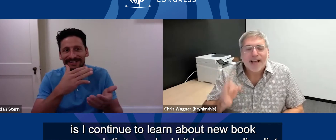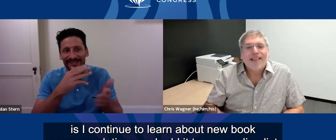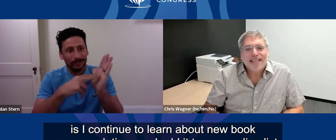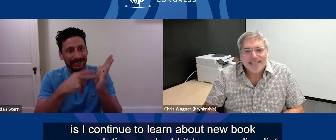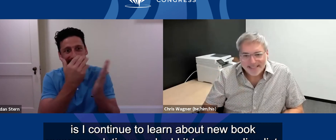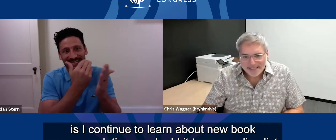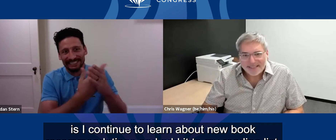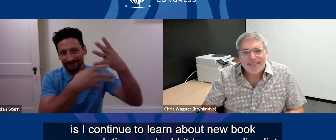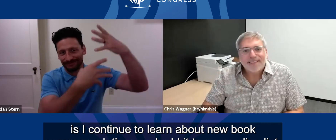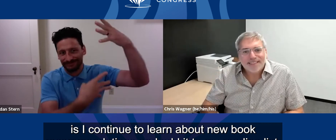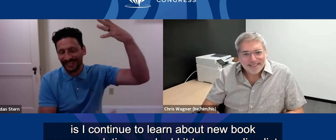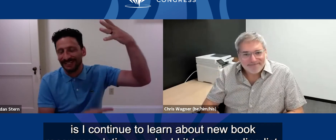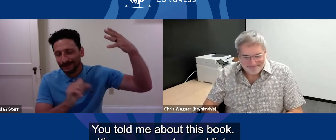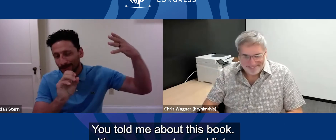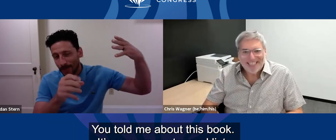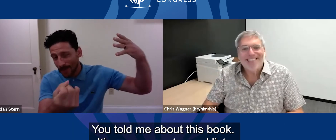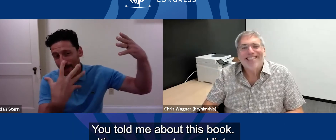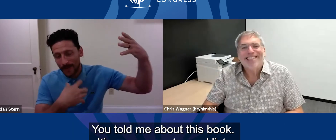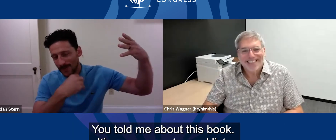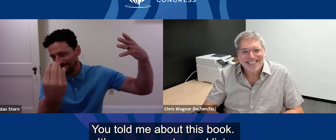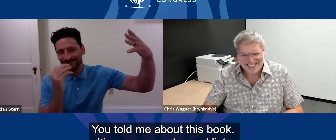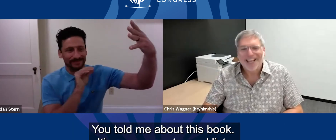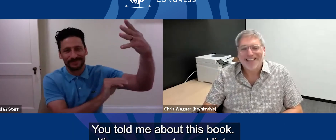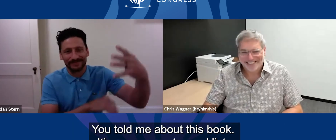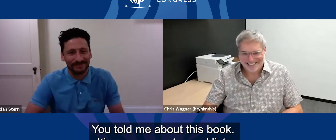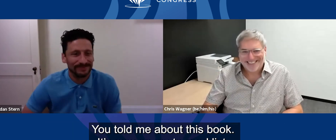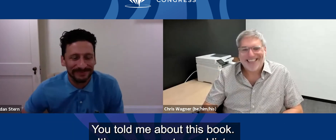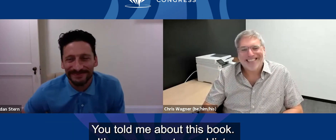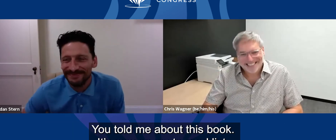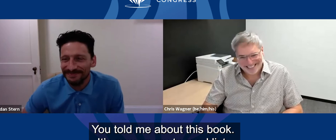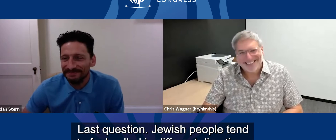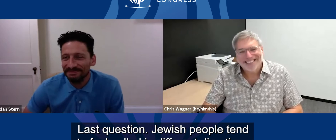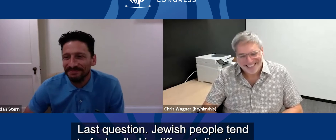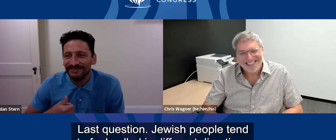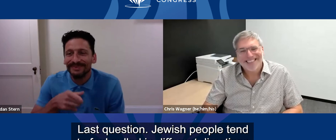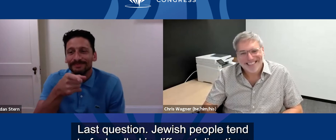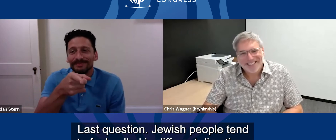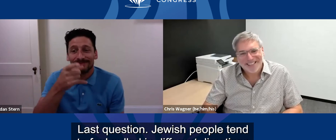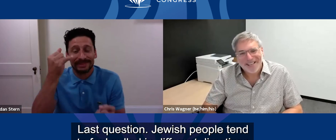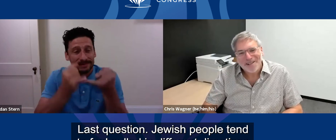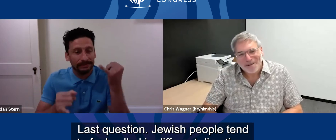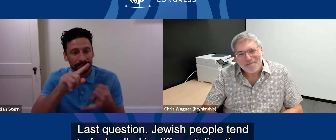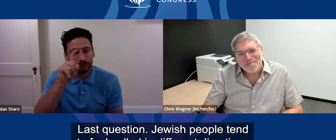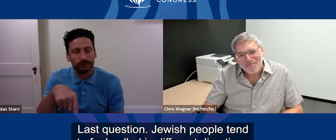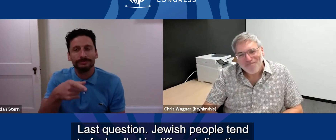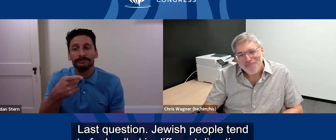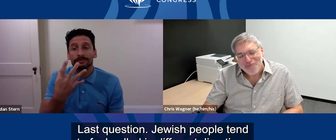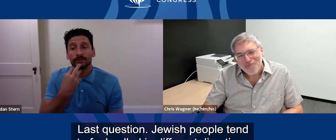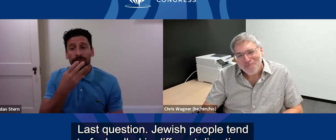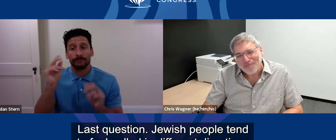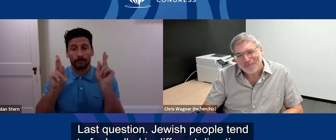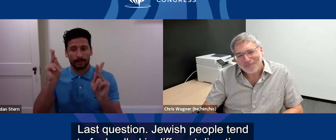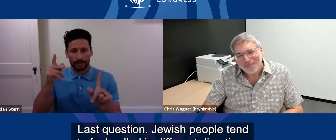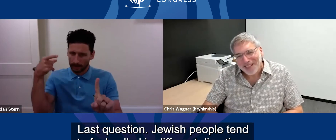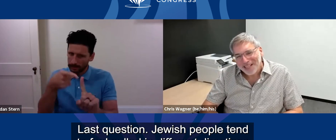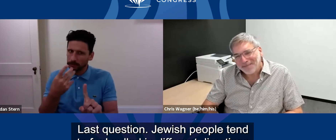my reading list. You told me about this book. It's now on my to-read list. Last question. Jewish people tend